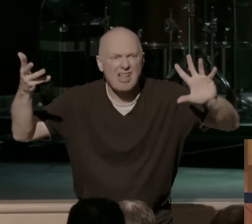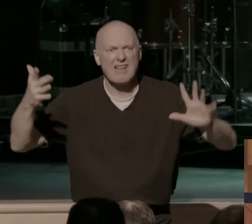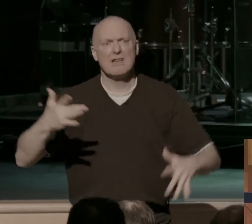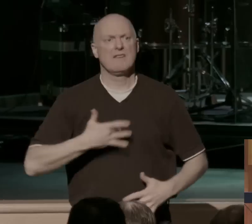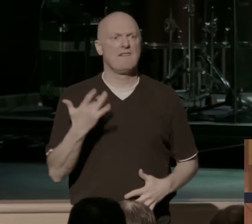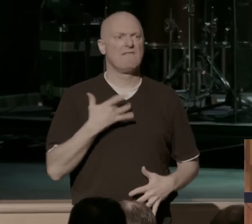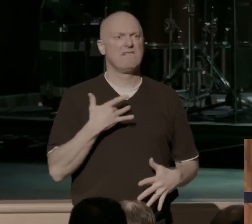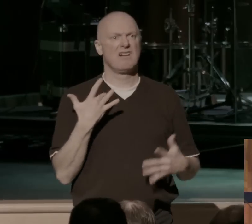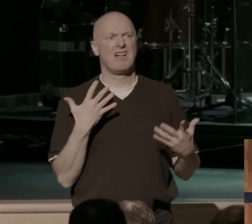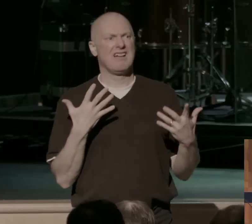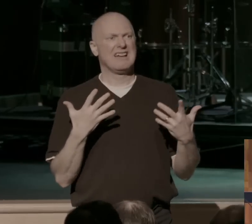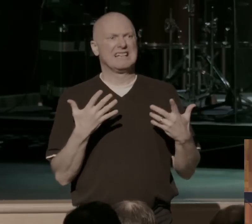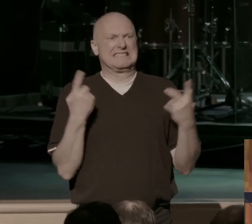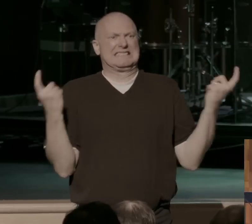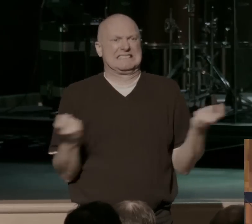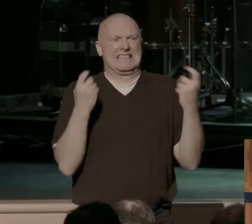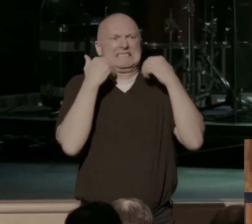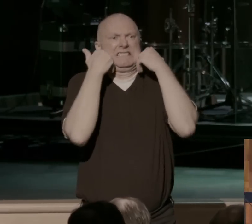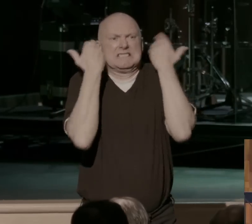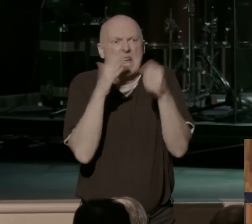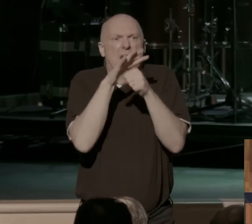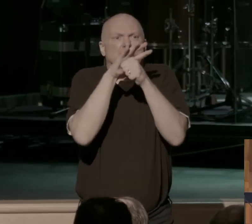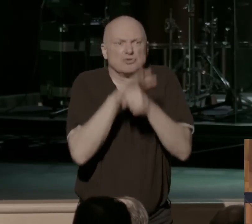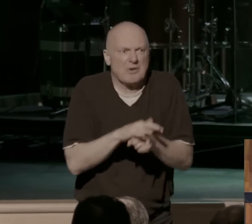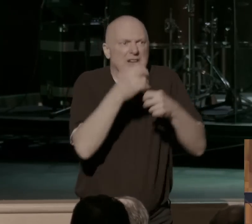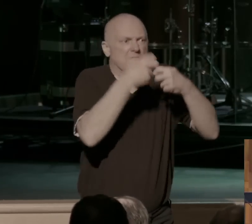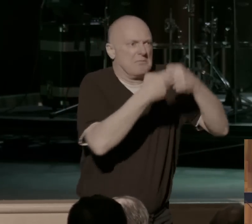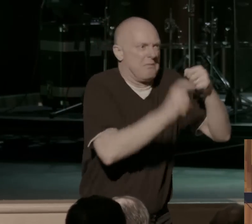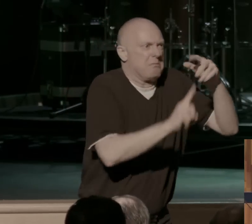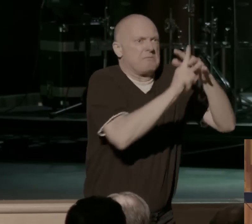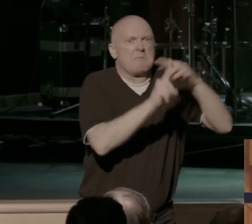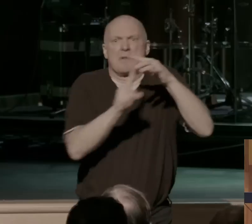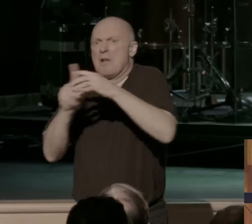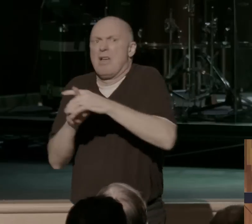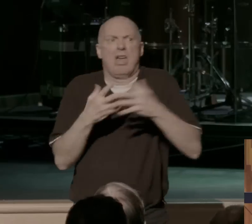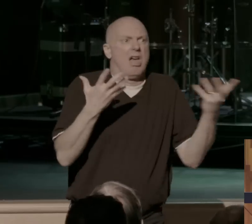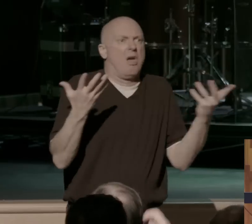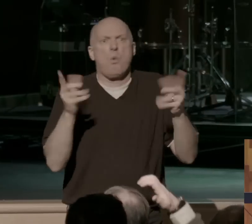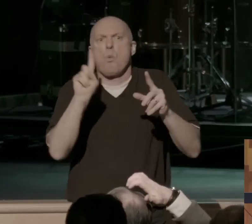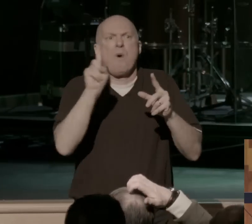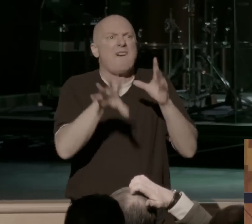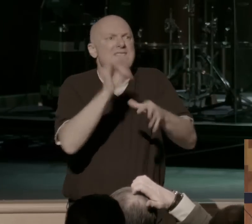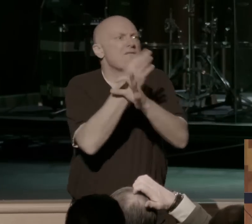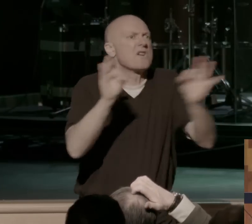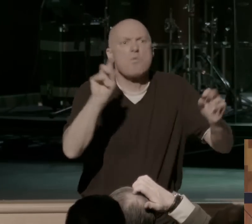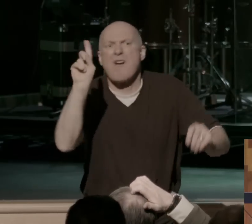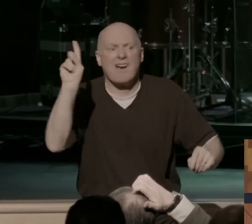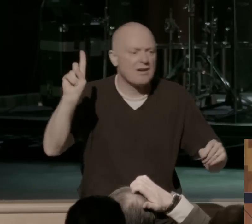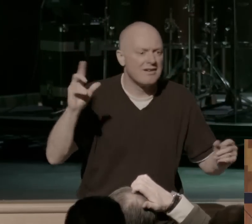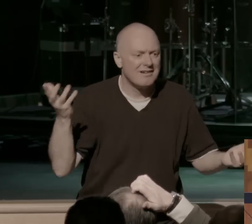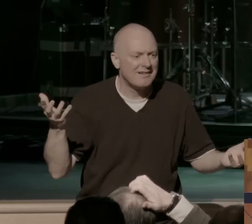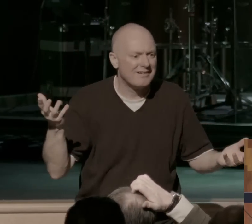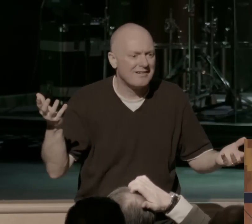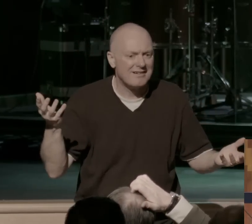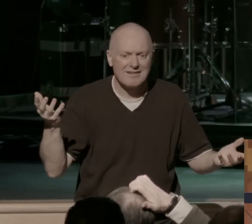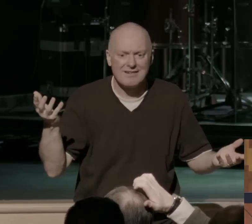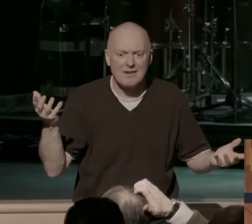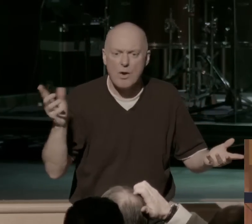weight of, of sin and shame and stress and difficulties, where do you begin to run for your freedom? Where do you